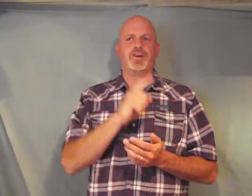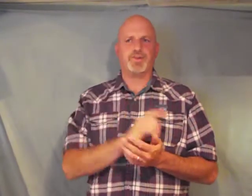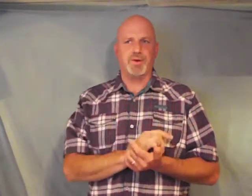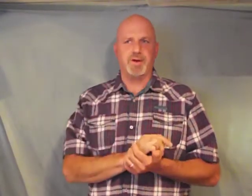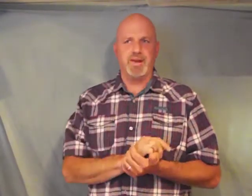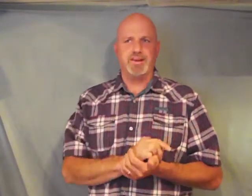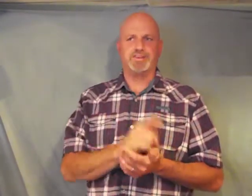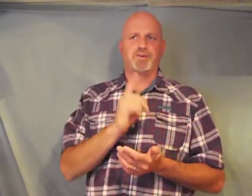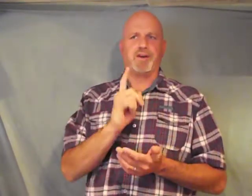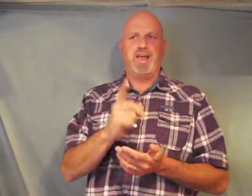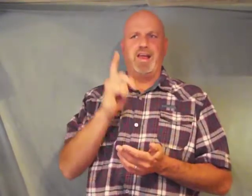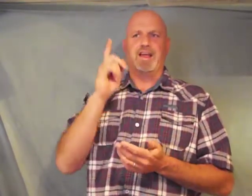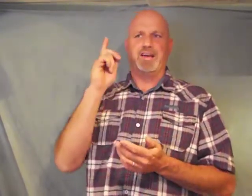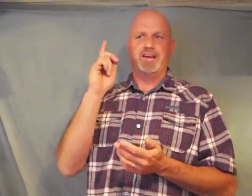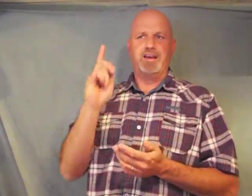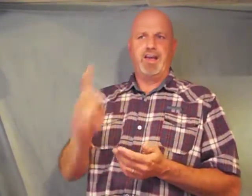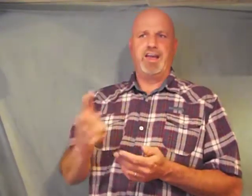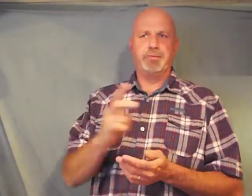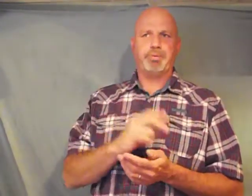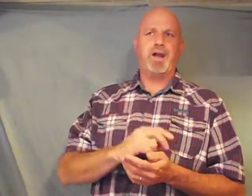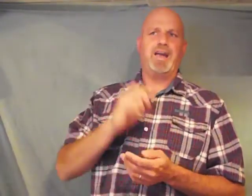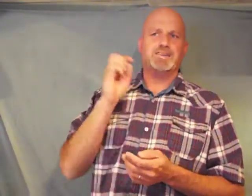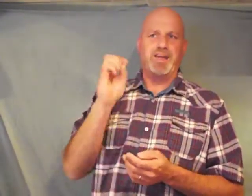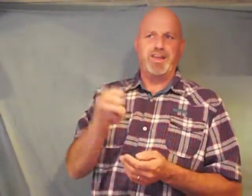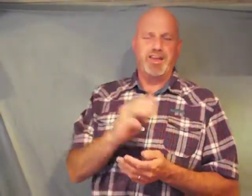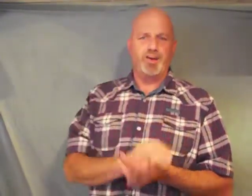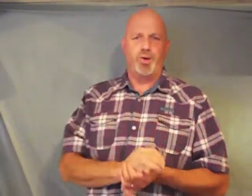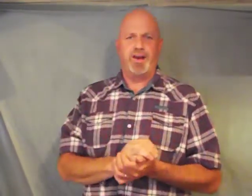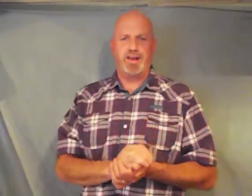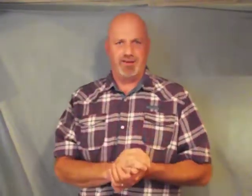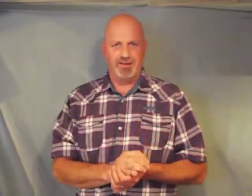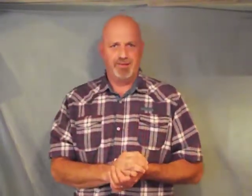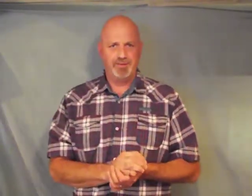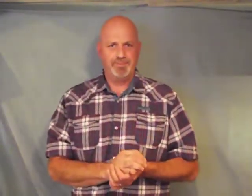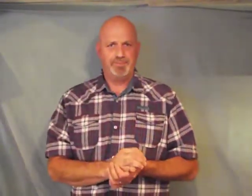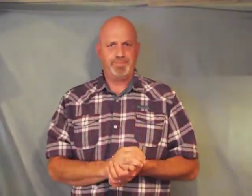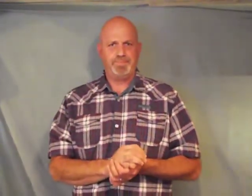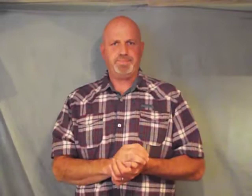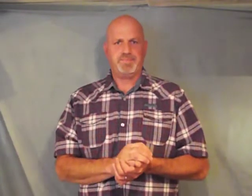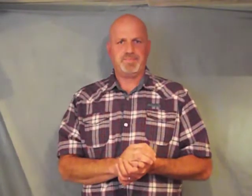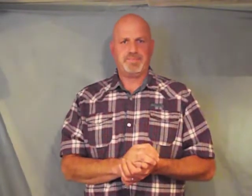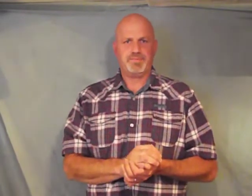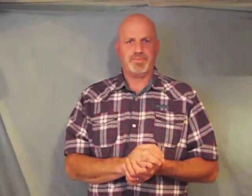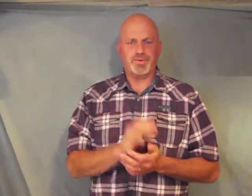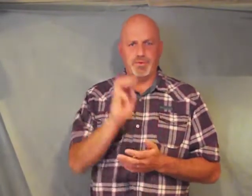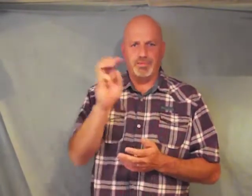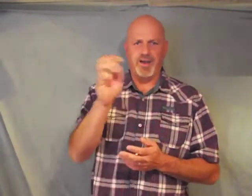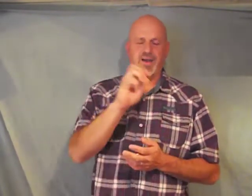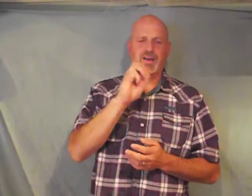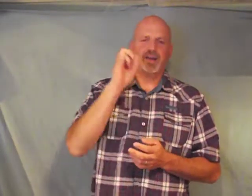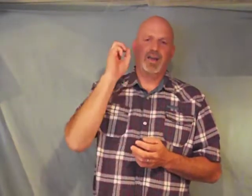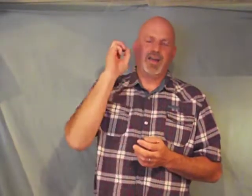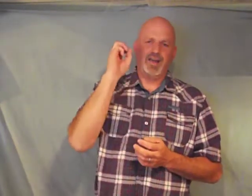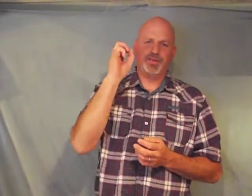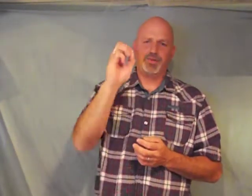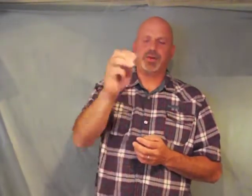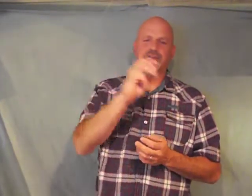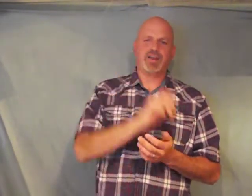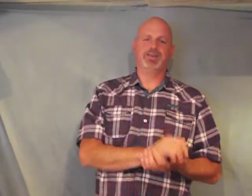authority is over healing and the praise and the anointing through the blood and through our Savior